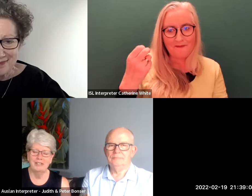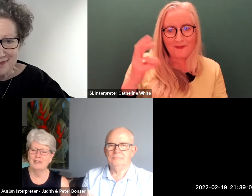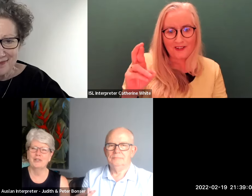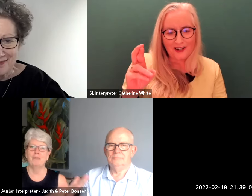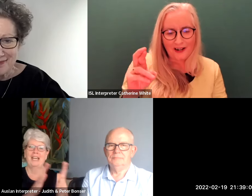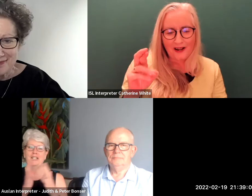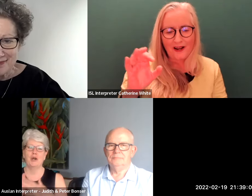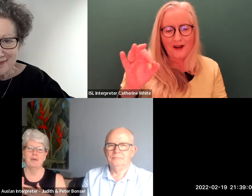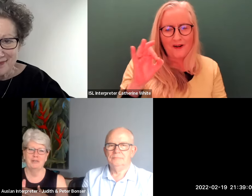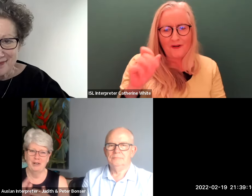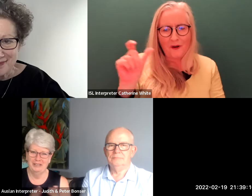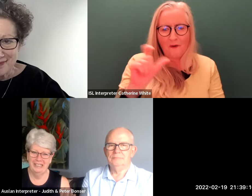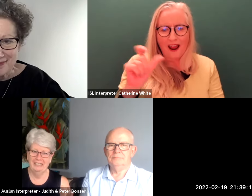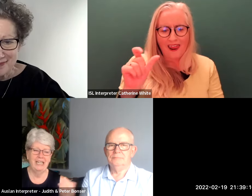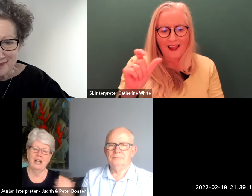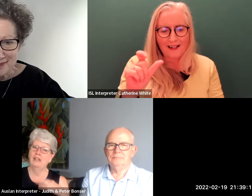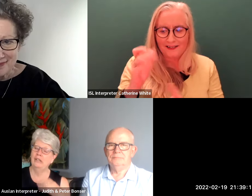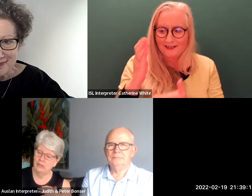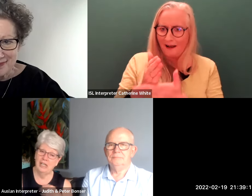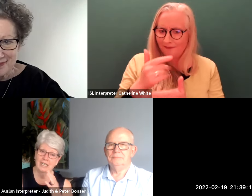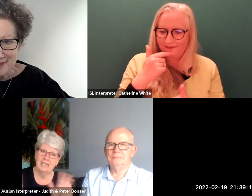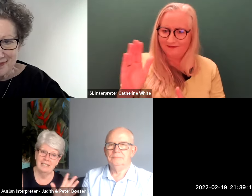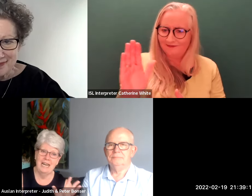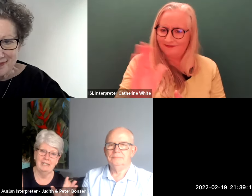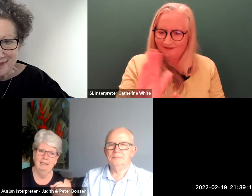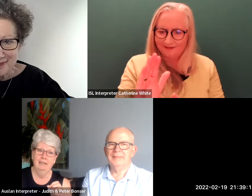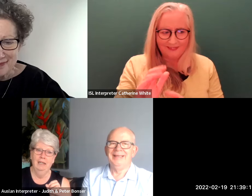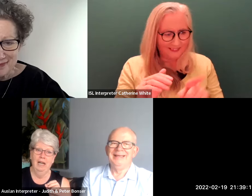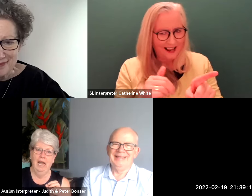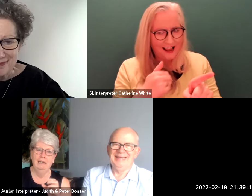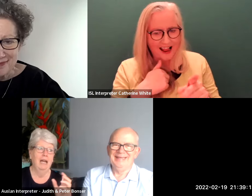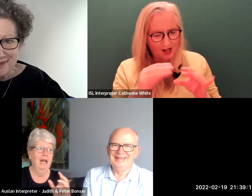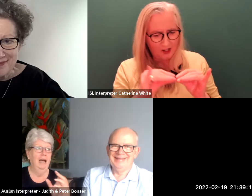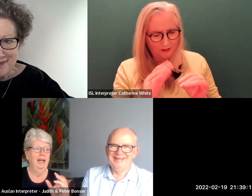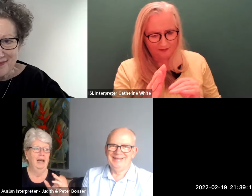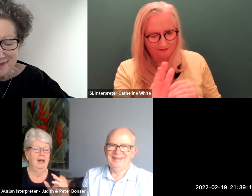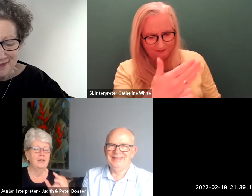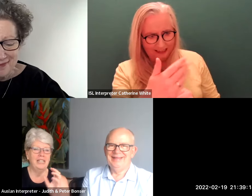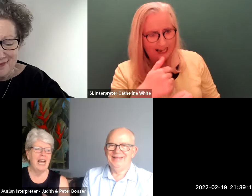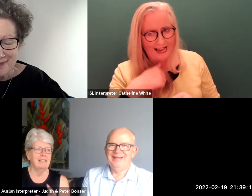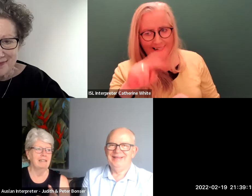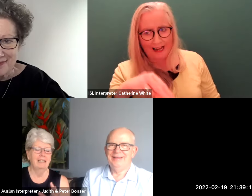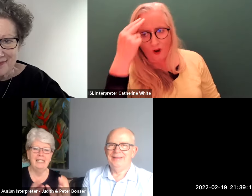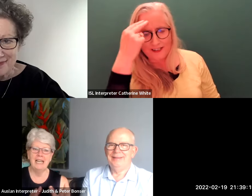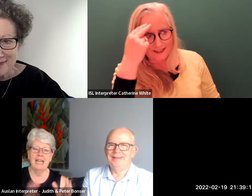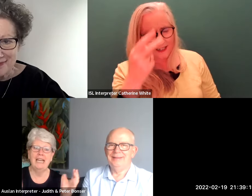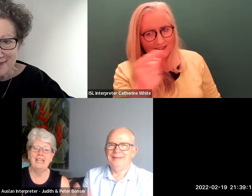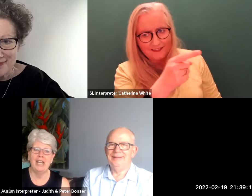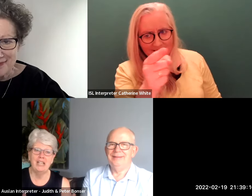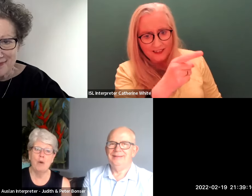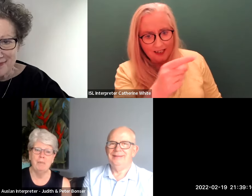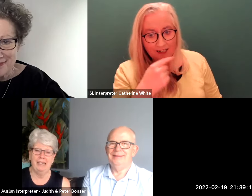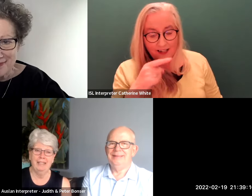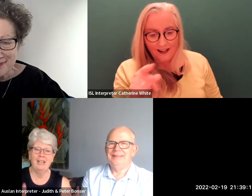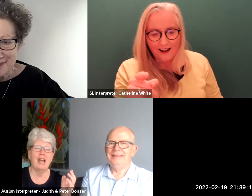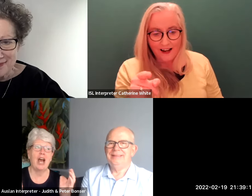while to stop that interpreting role you know and he'd go judy i can understand and i thought he does he does and he